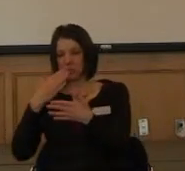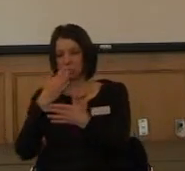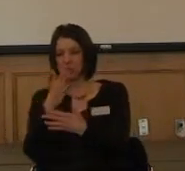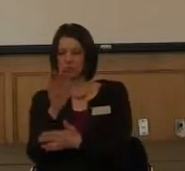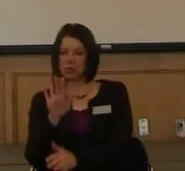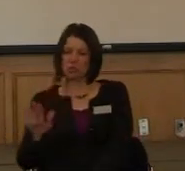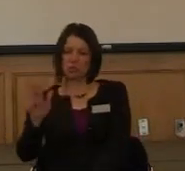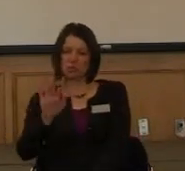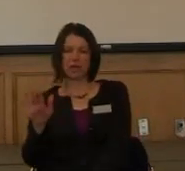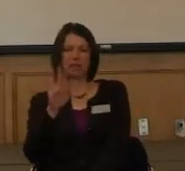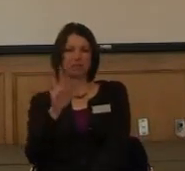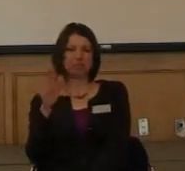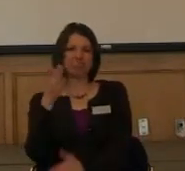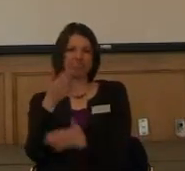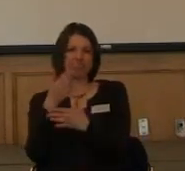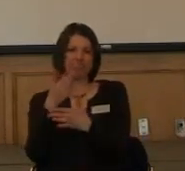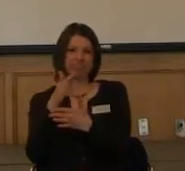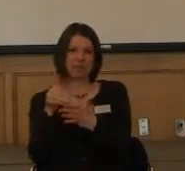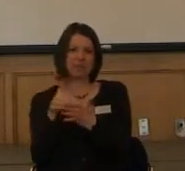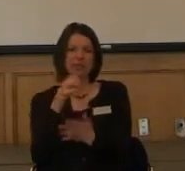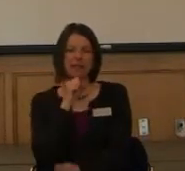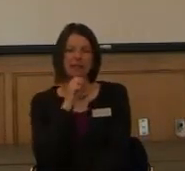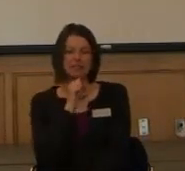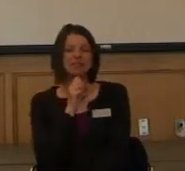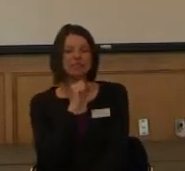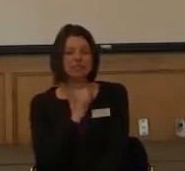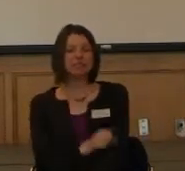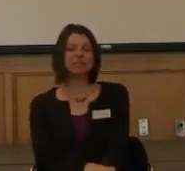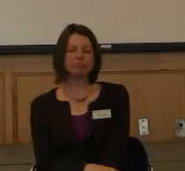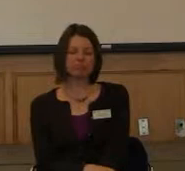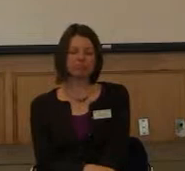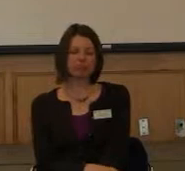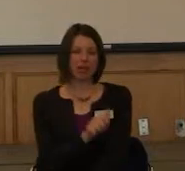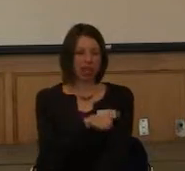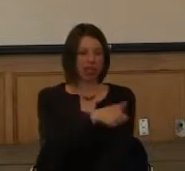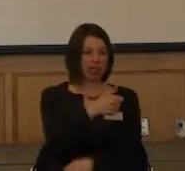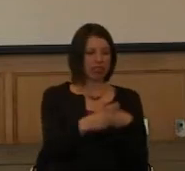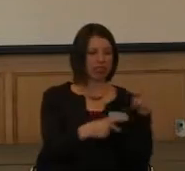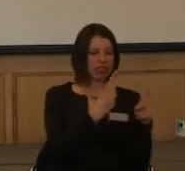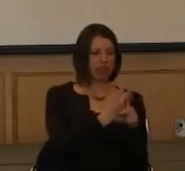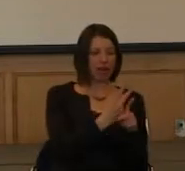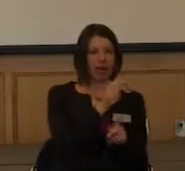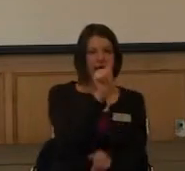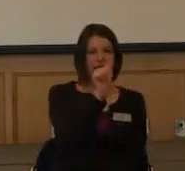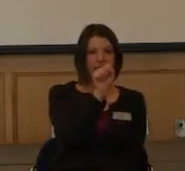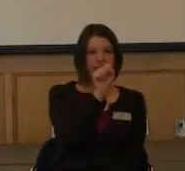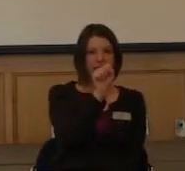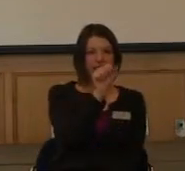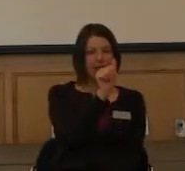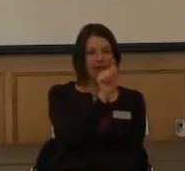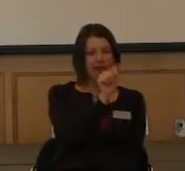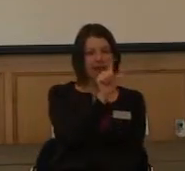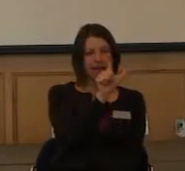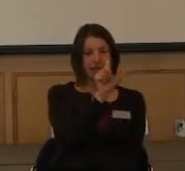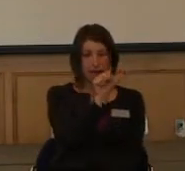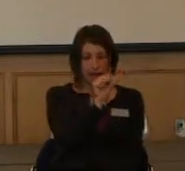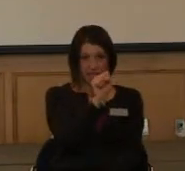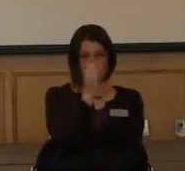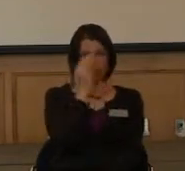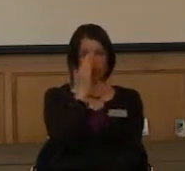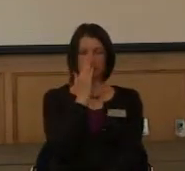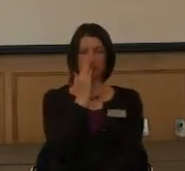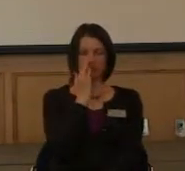elderly. Another type that's well-known is ALS or Lou Gehrig's disease.